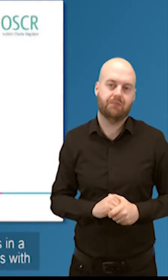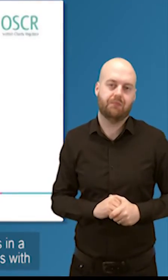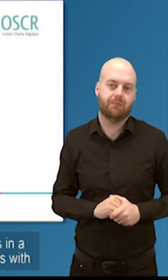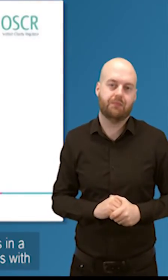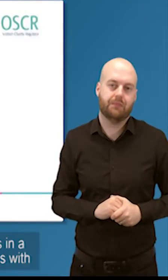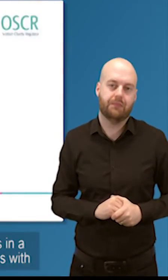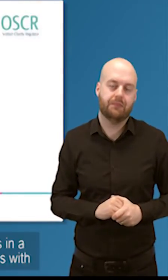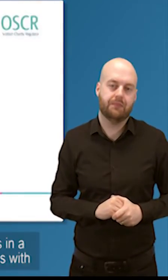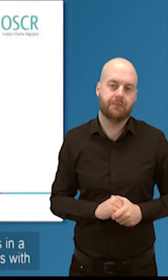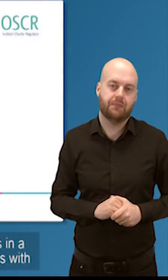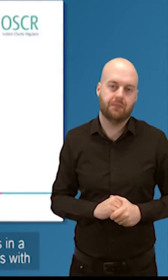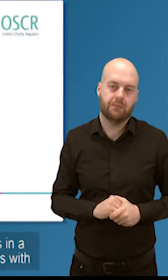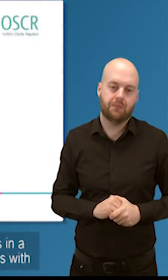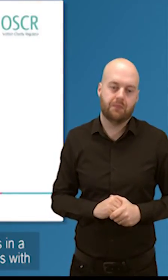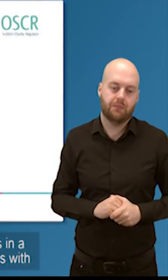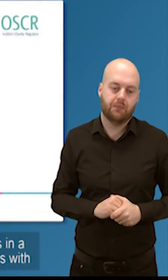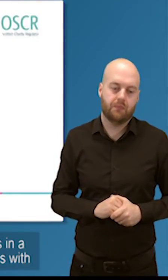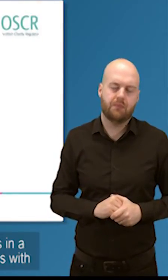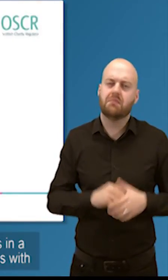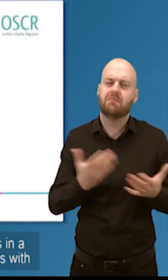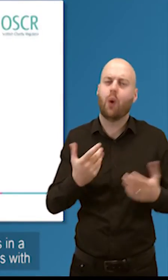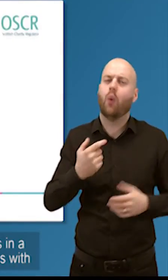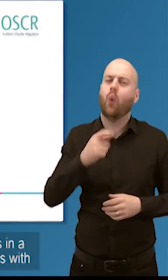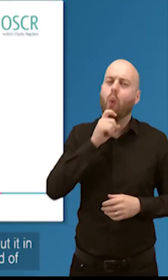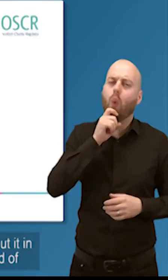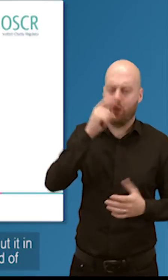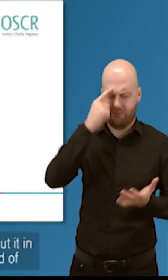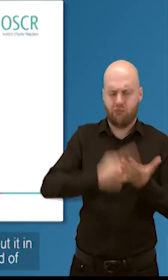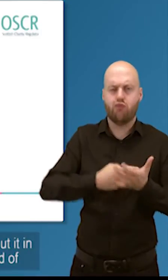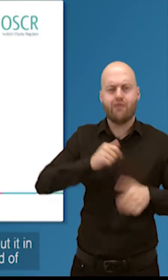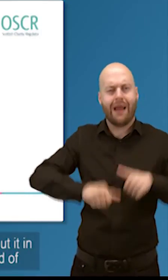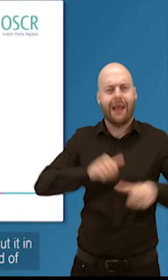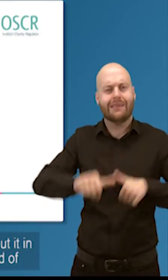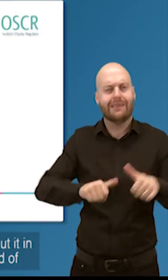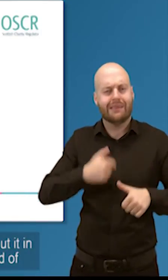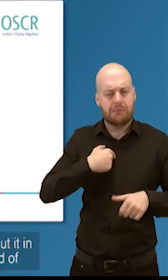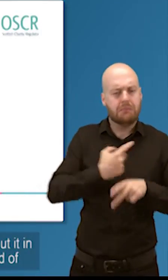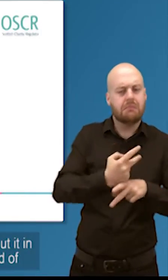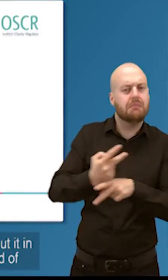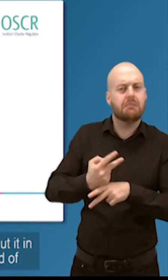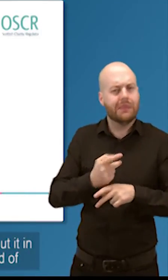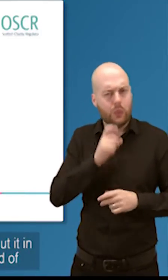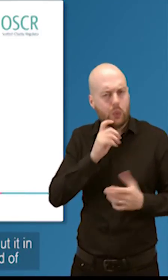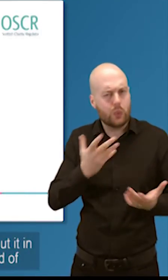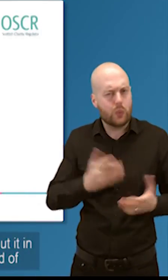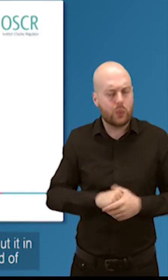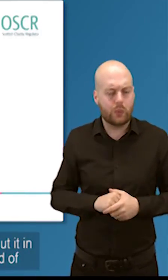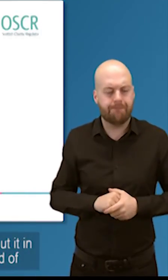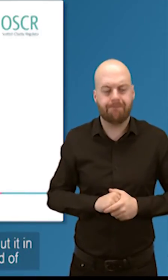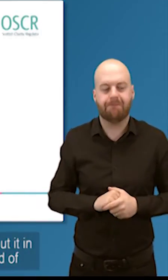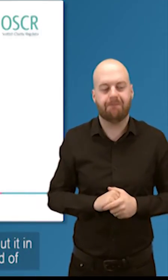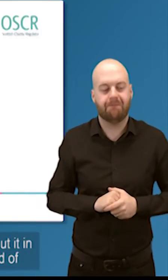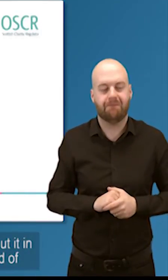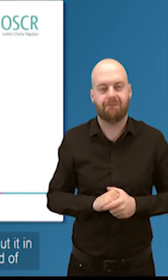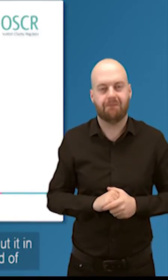It's quite good to look at this in a whole different set of ways. And when we discuss this with our board and within the organisation, we talk about it in scale, looking